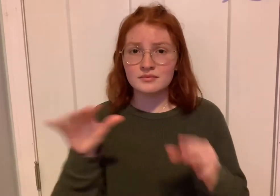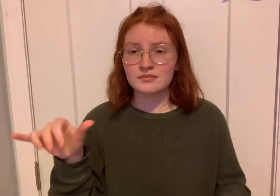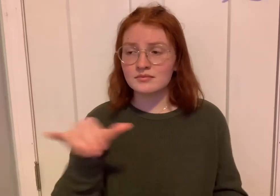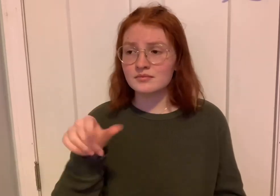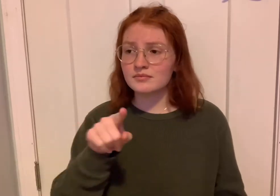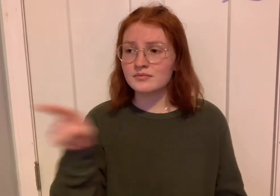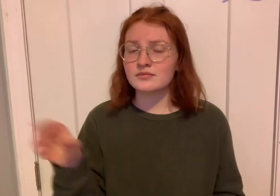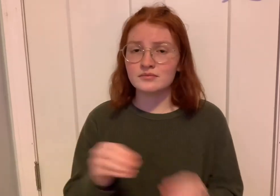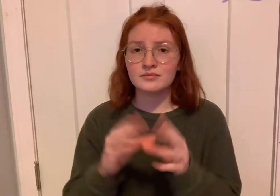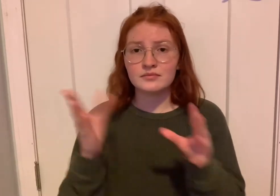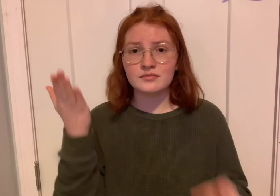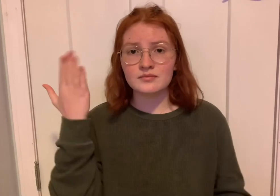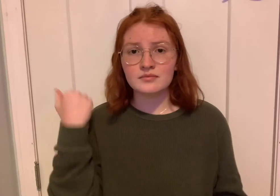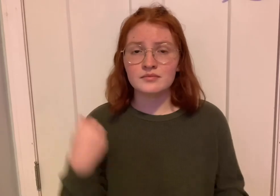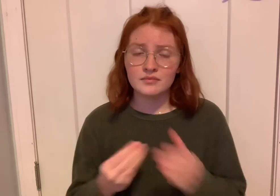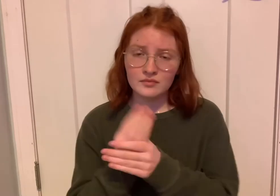they did last spring